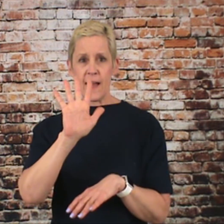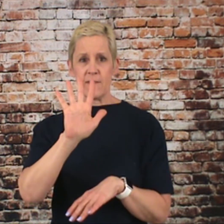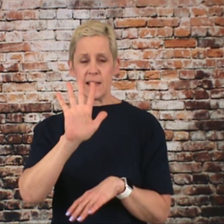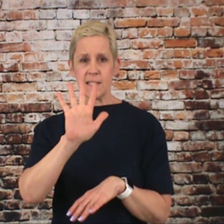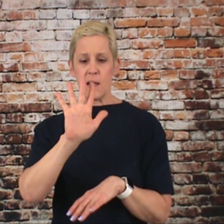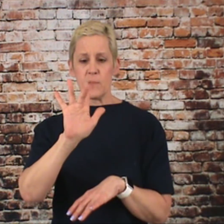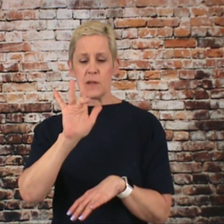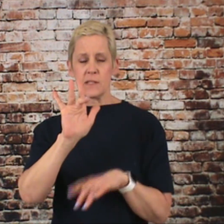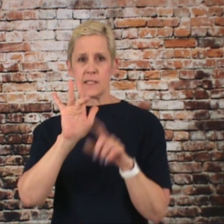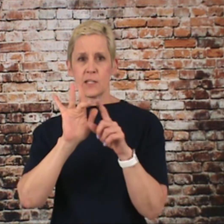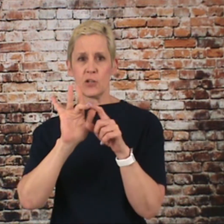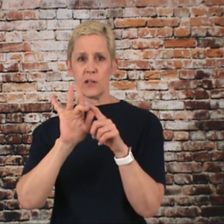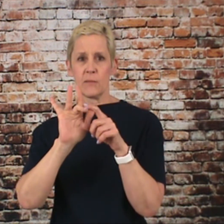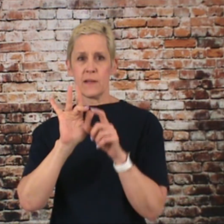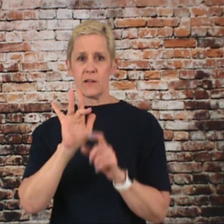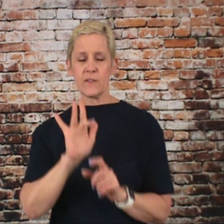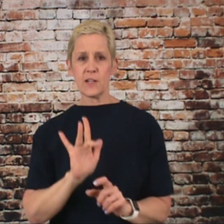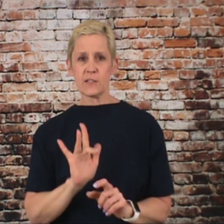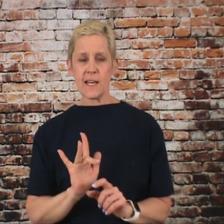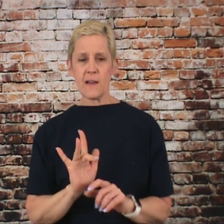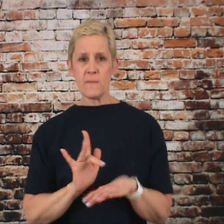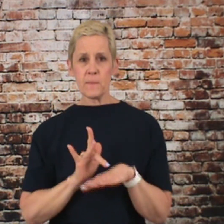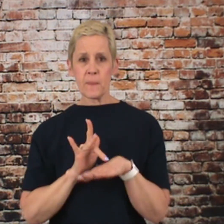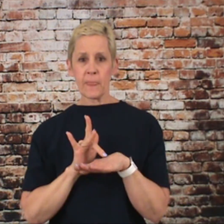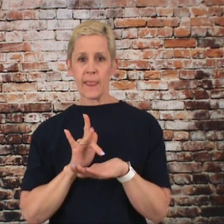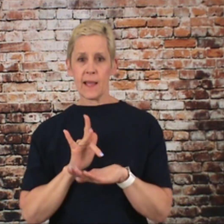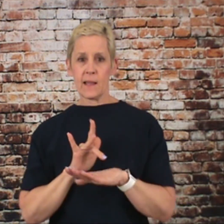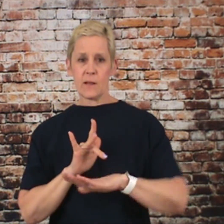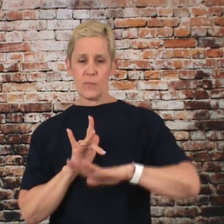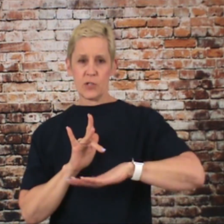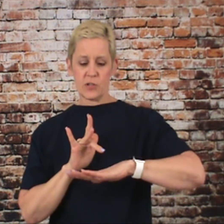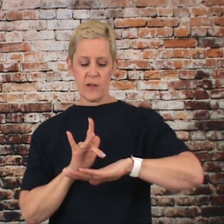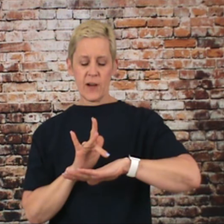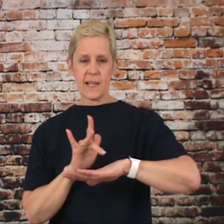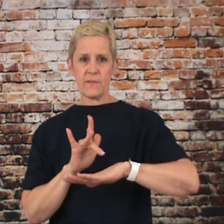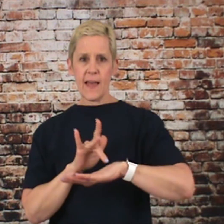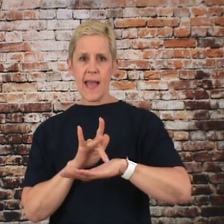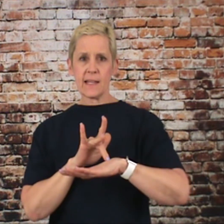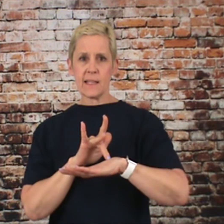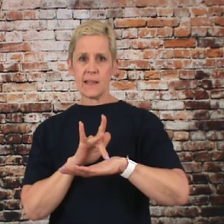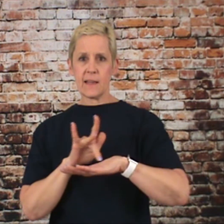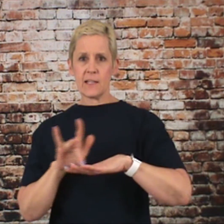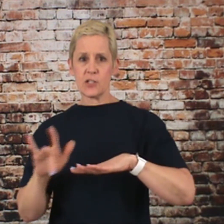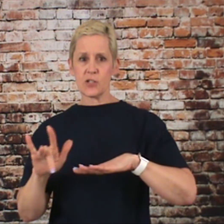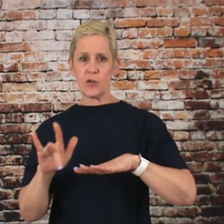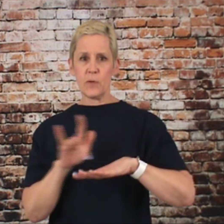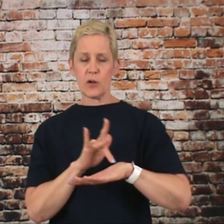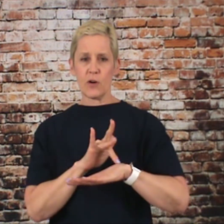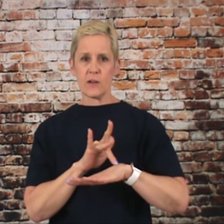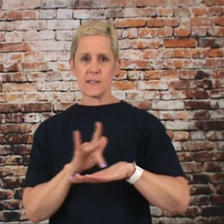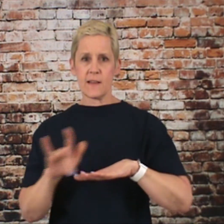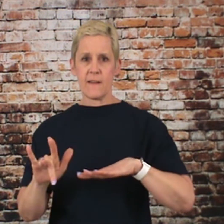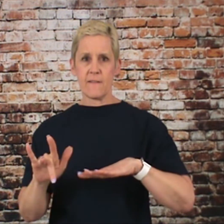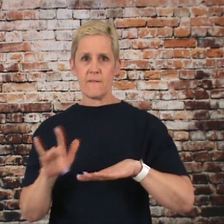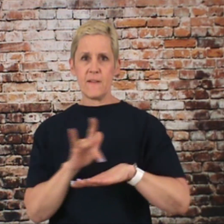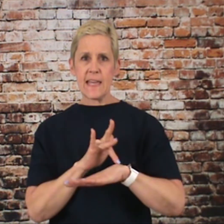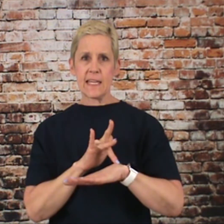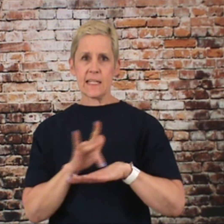five hand up. Stick your little middle finger down. Put your other hand flat and just scoop it across. Vacant.